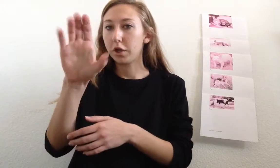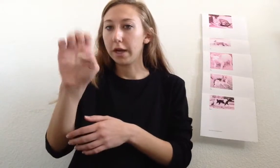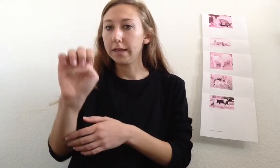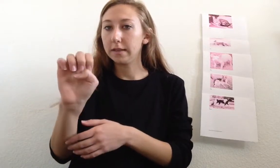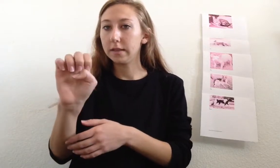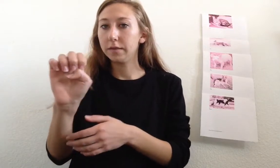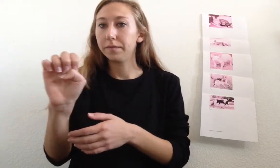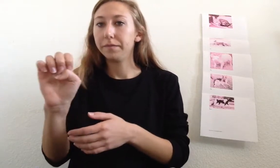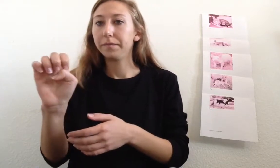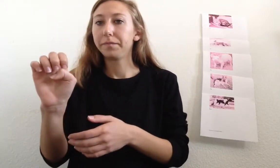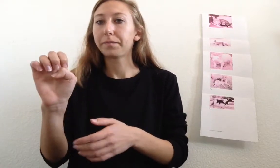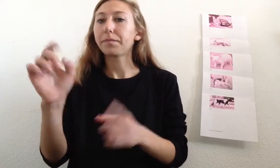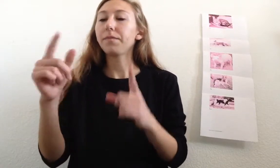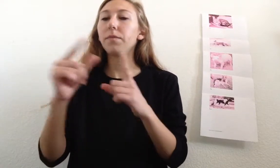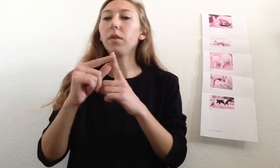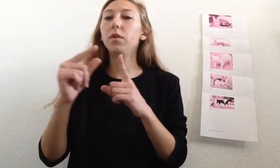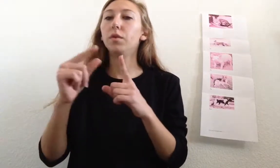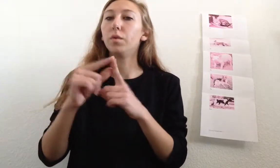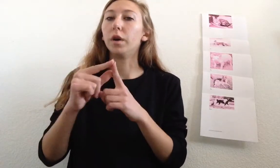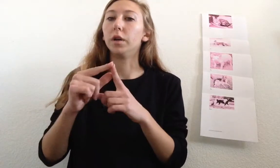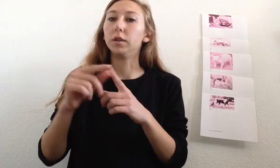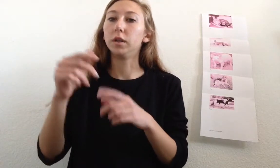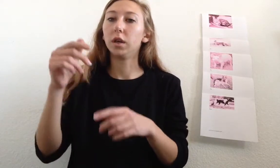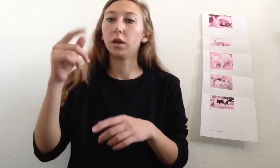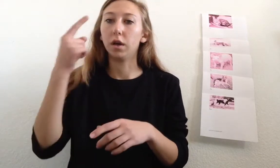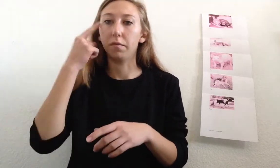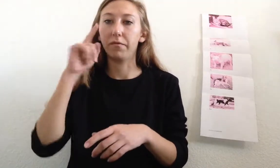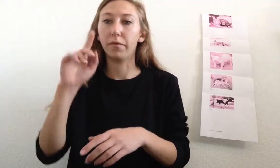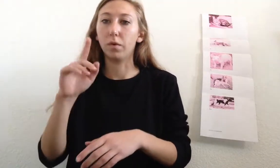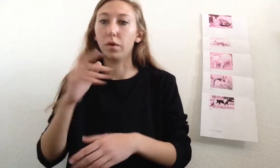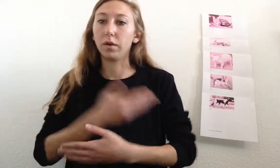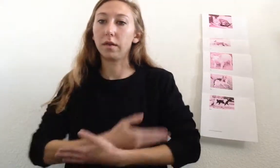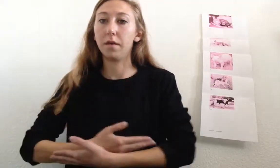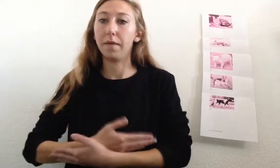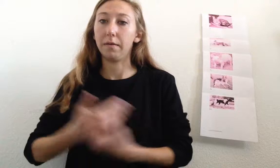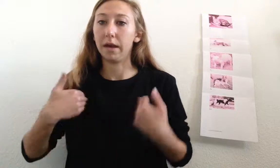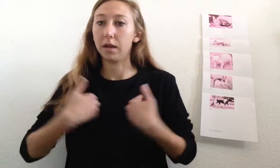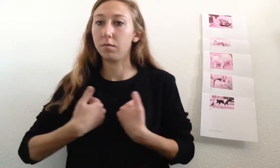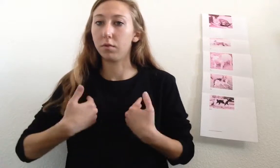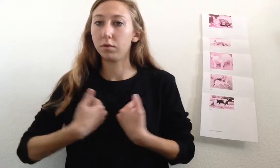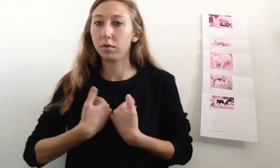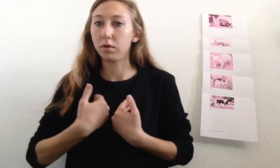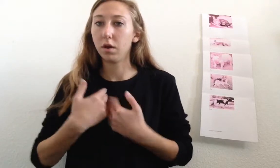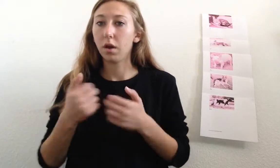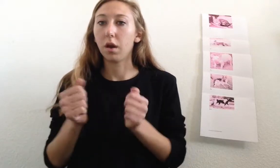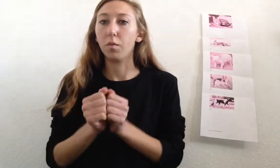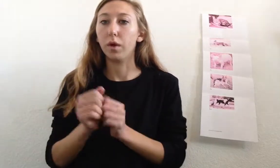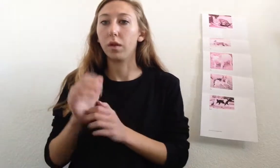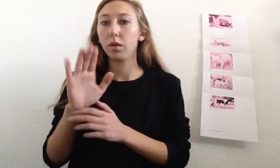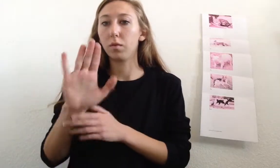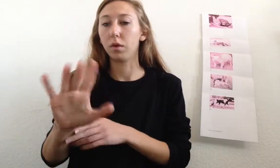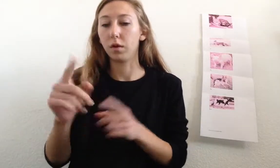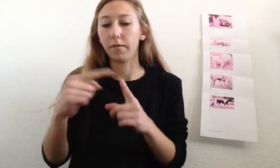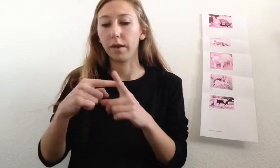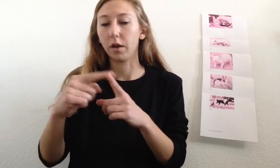trace the words, um, for the baby animals, um, with, with your finger.